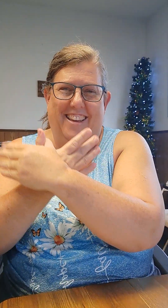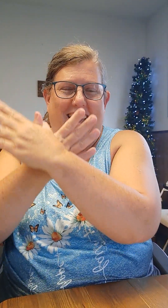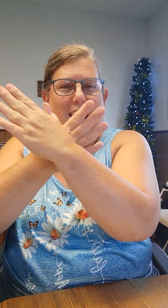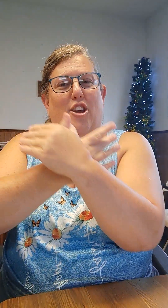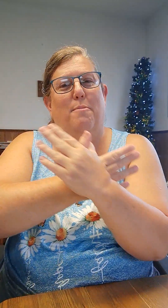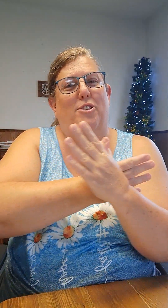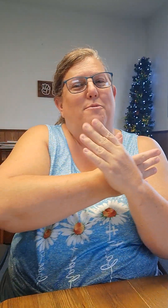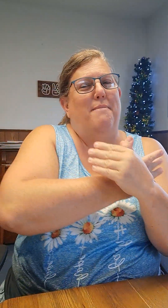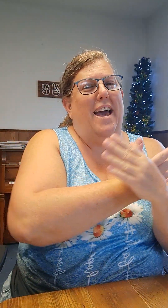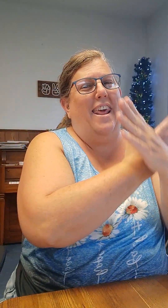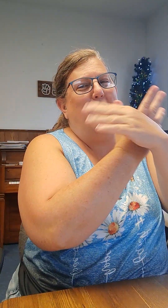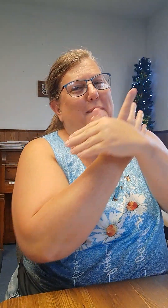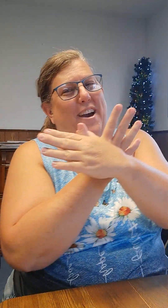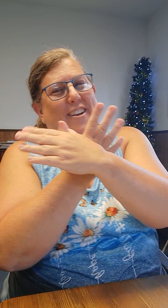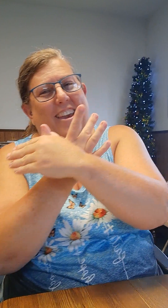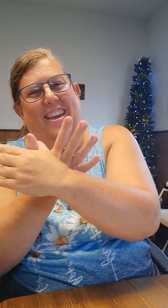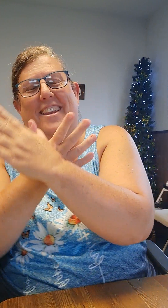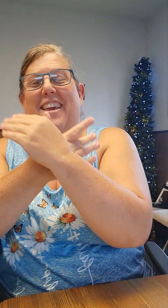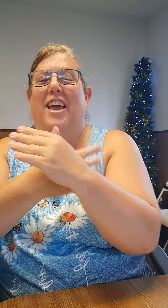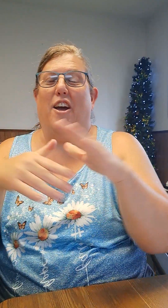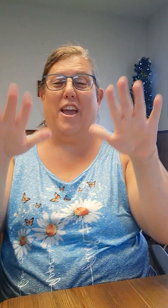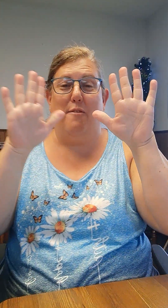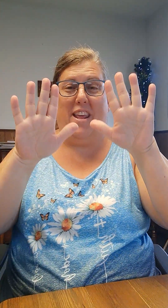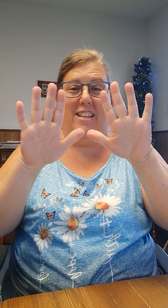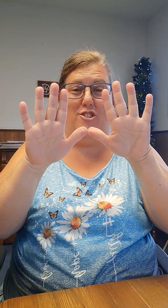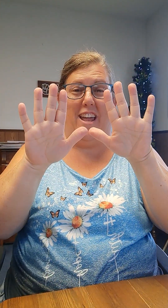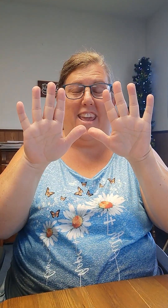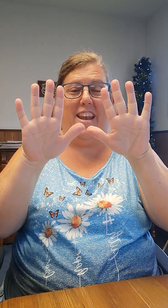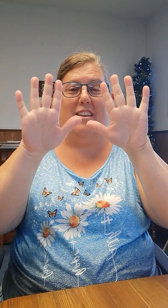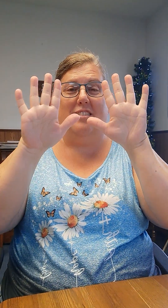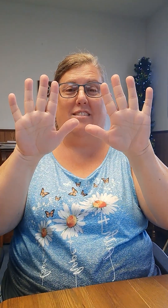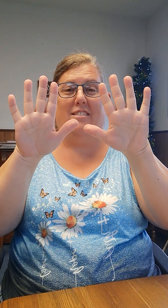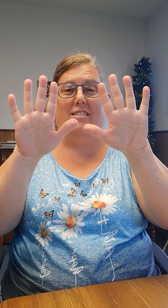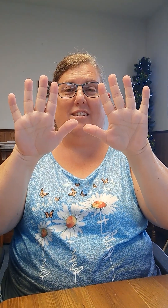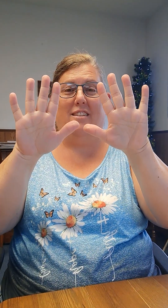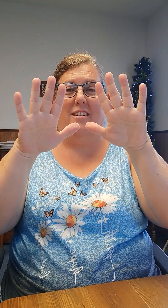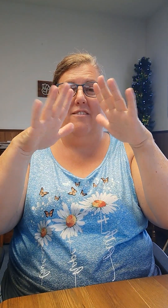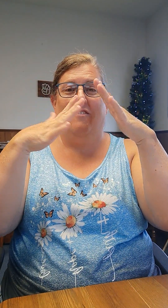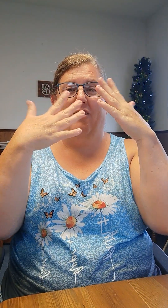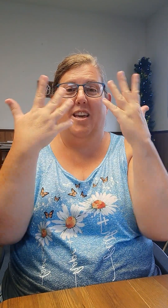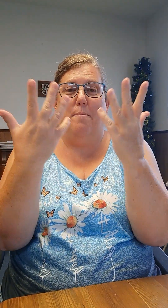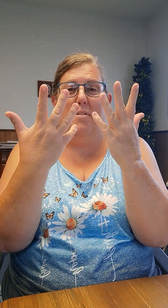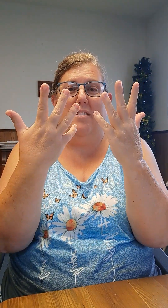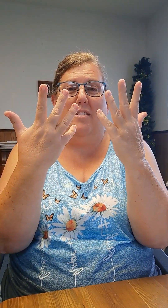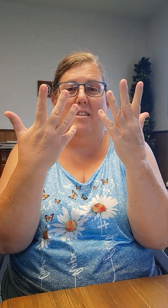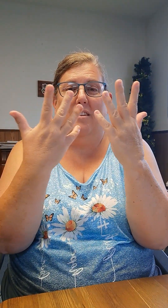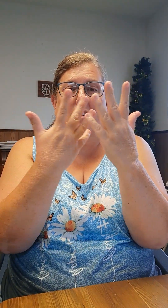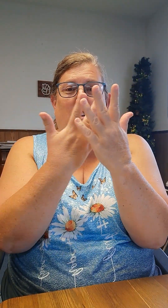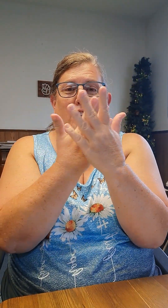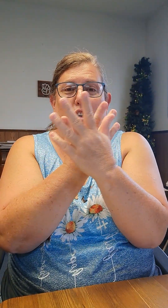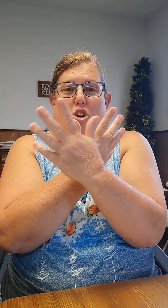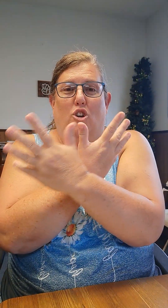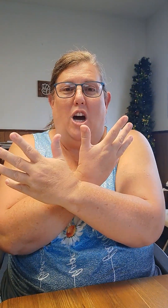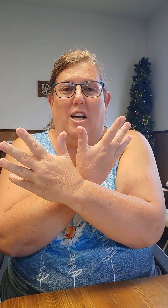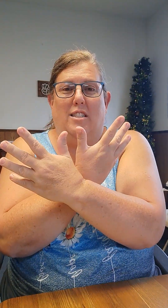And you can be dramatic about it. Okay. You ready? Let's do that again. Flip. Cross.